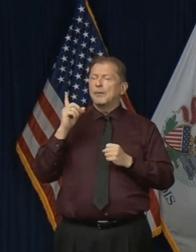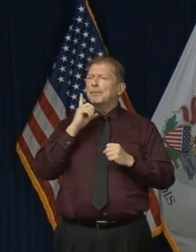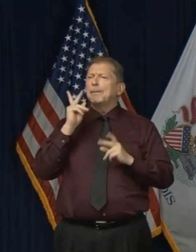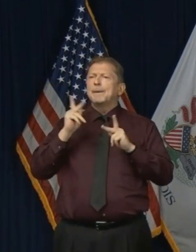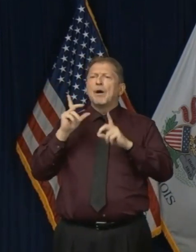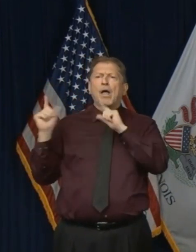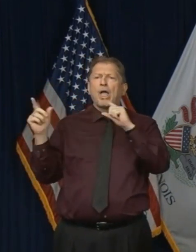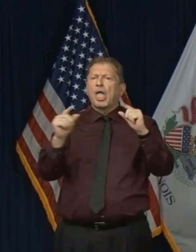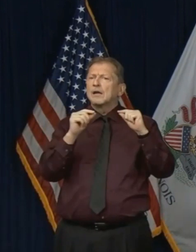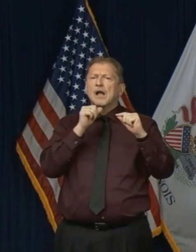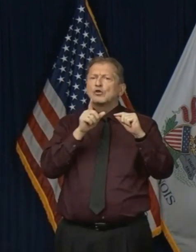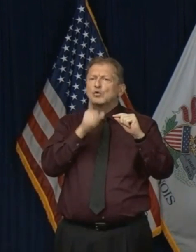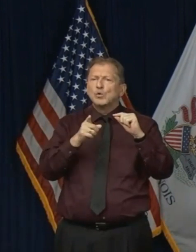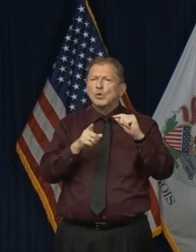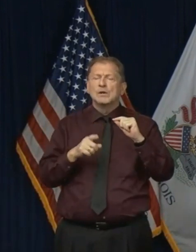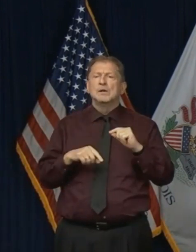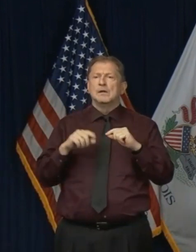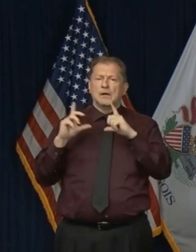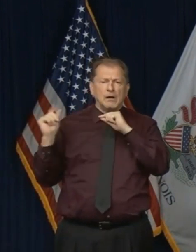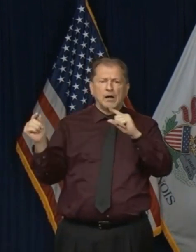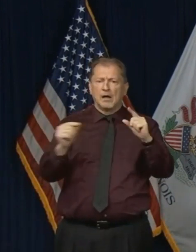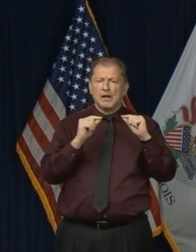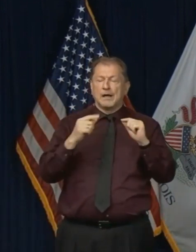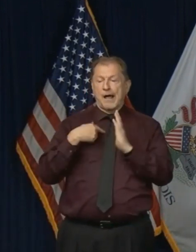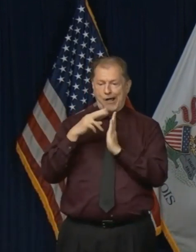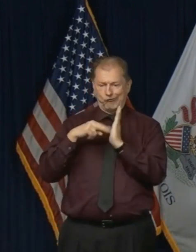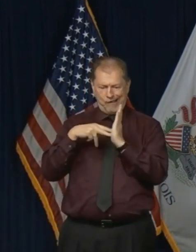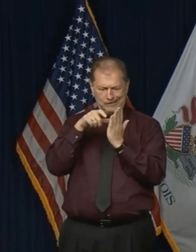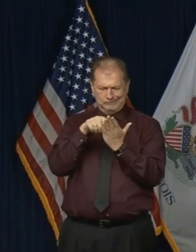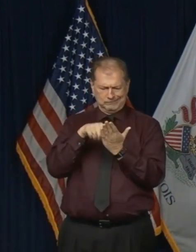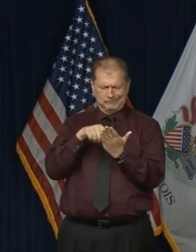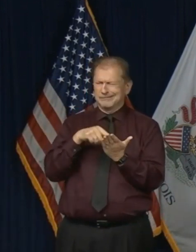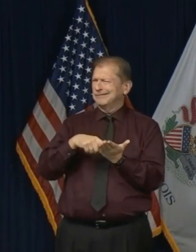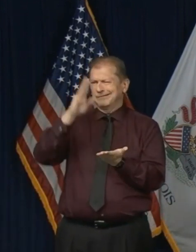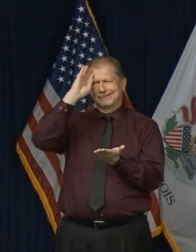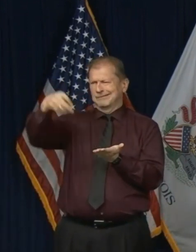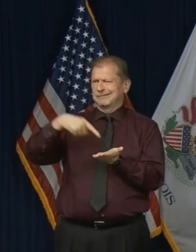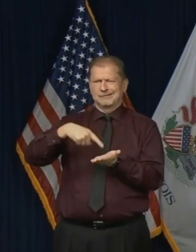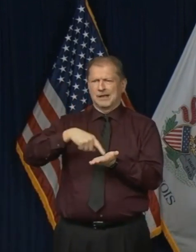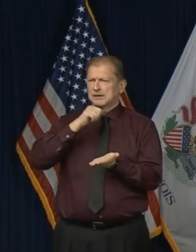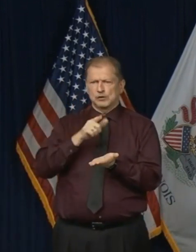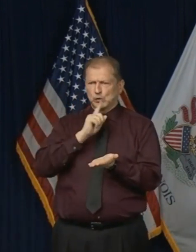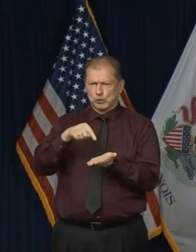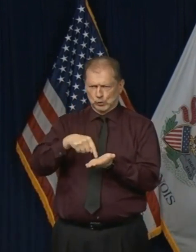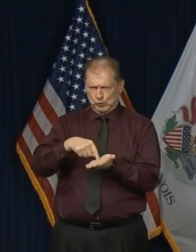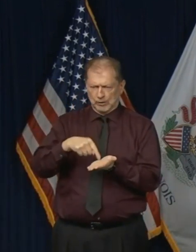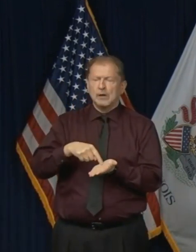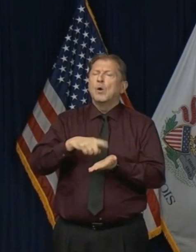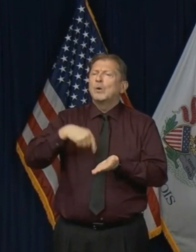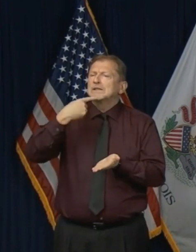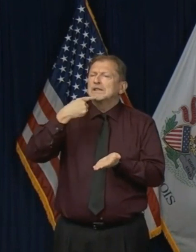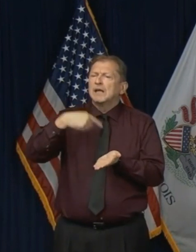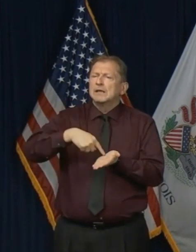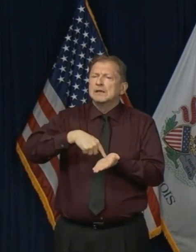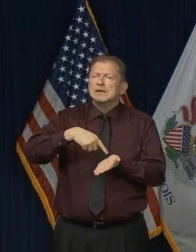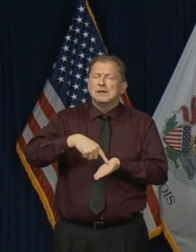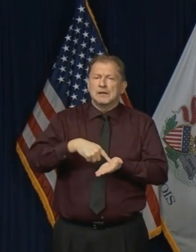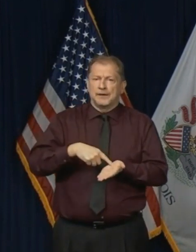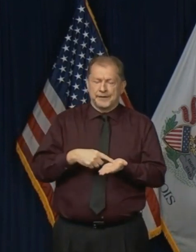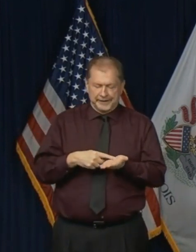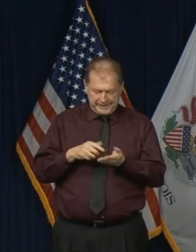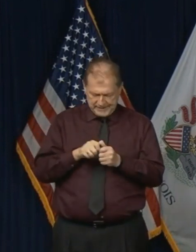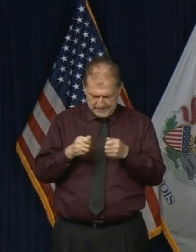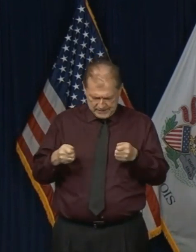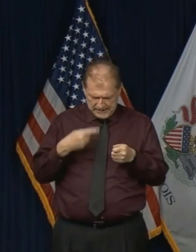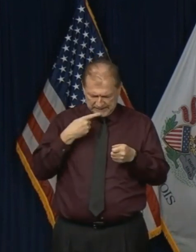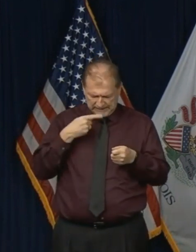that, uh, African Americans were, I read this recently in a, in a, um, serious publication that, uh, that